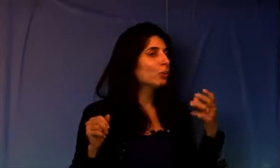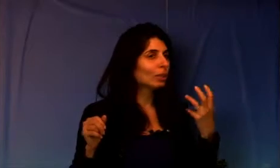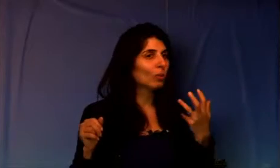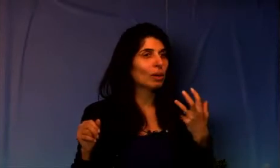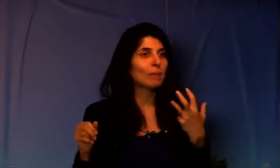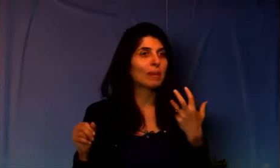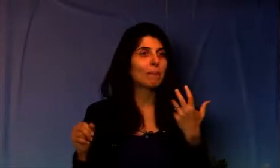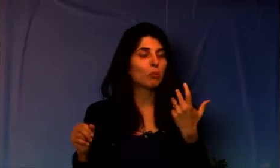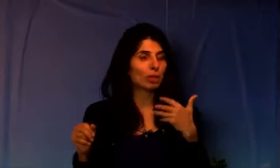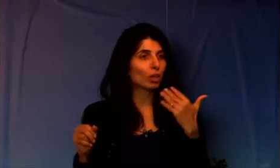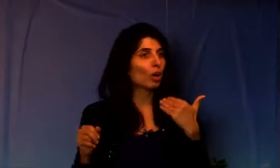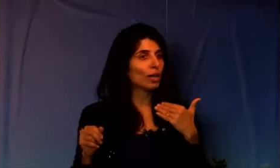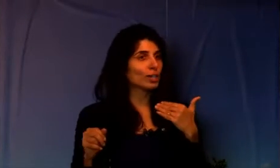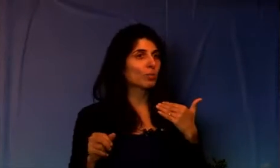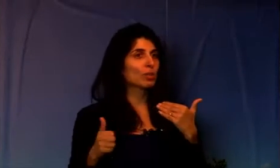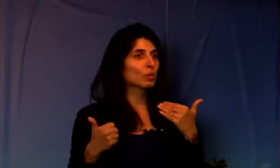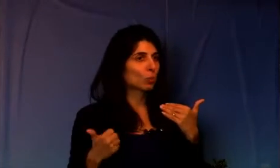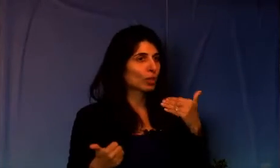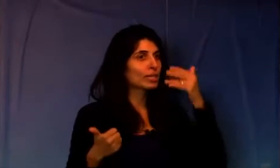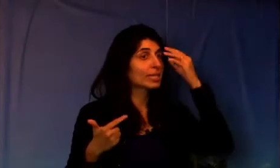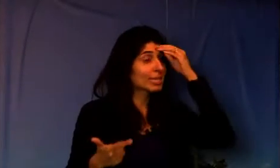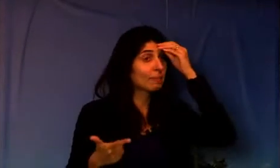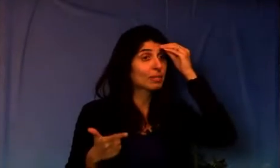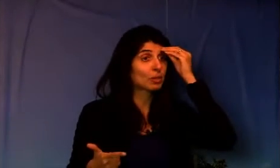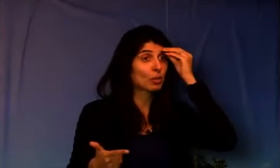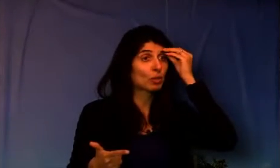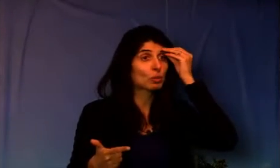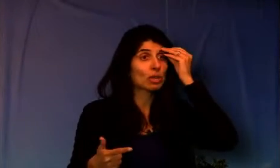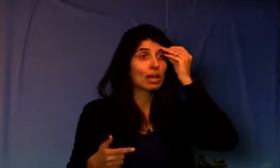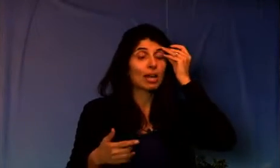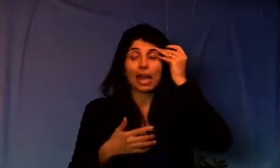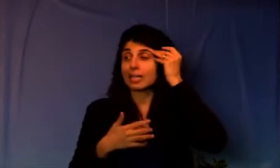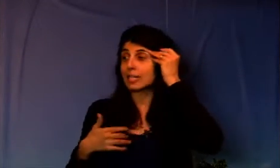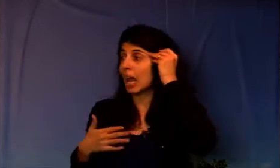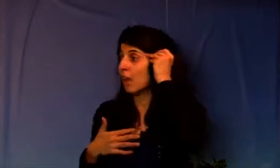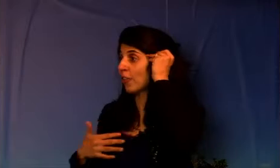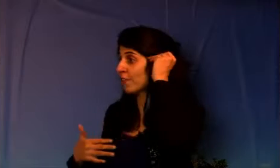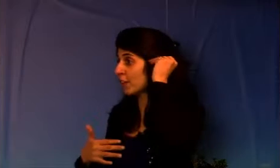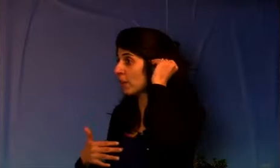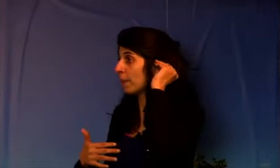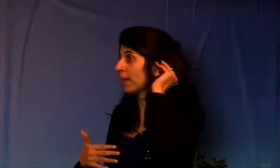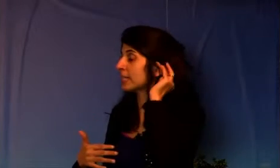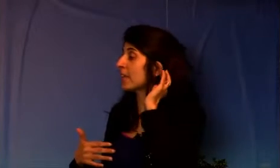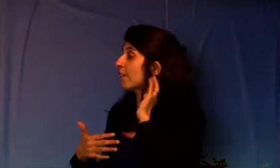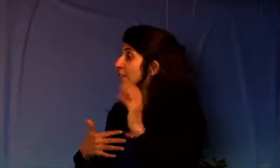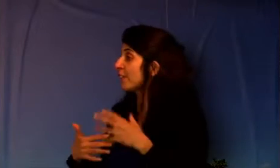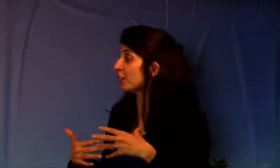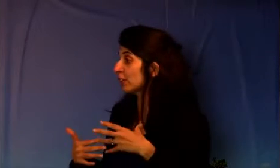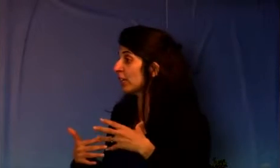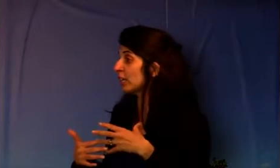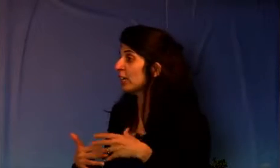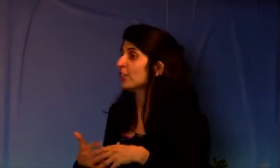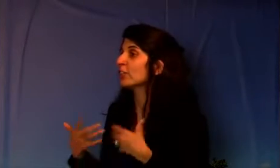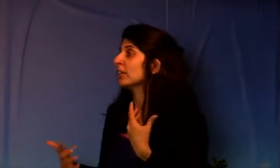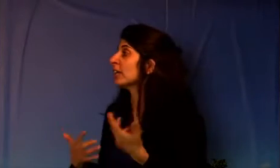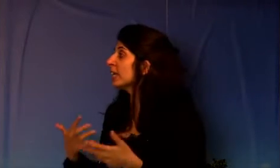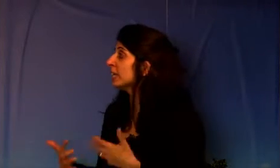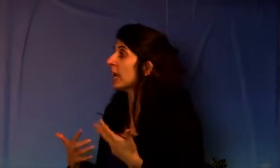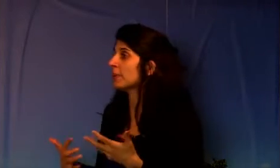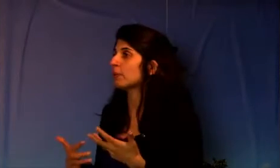you really want to be really conscious with those words and statements you use as to how they feel, because if they feel good, they're in alignment